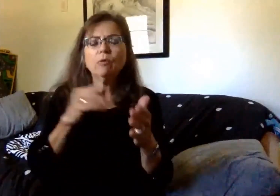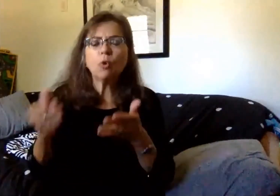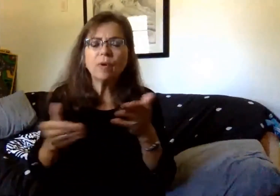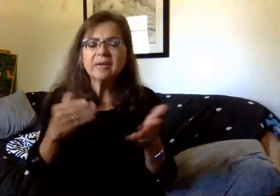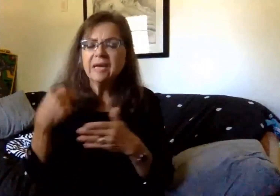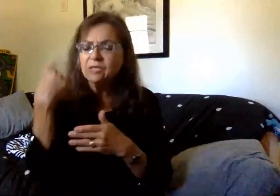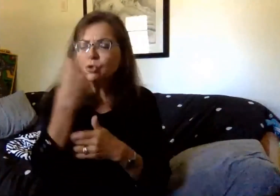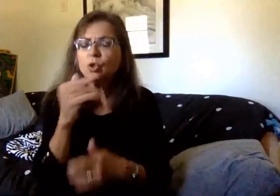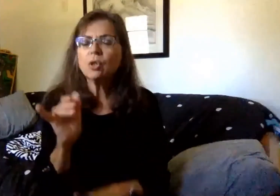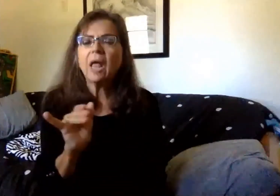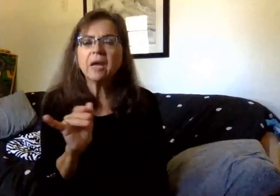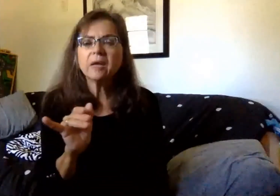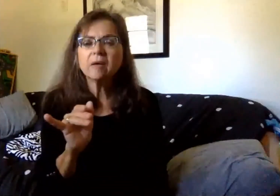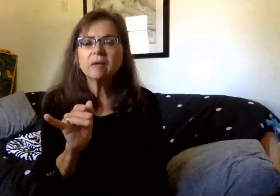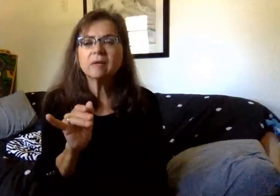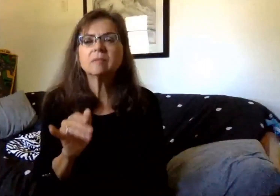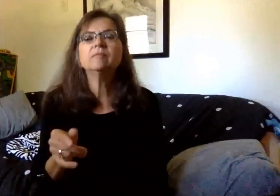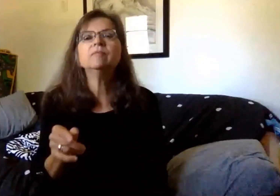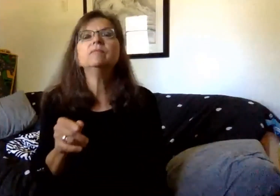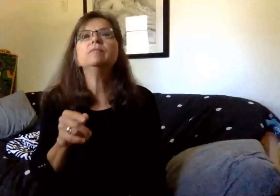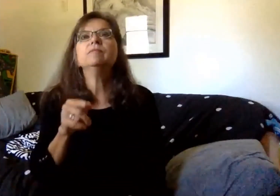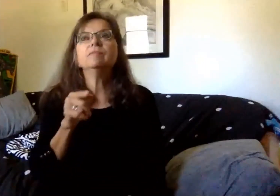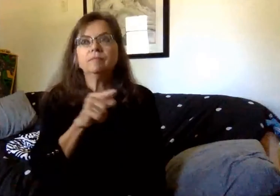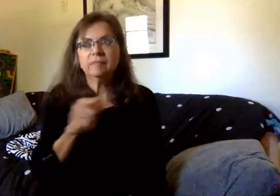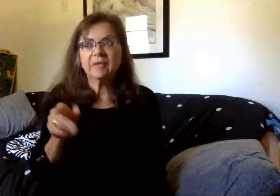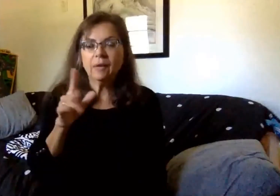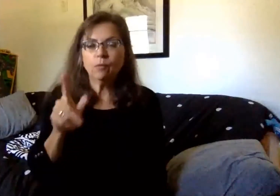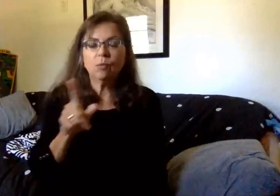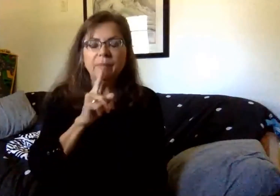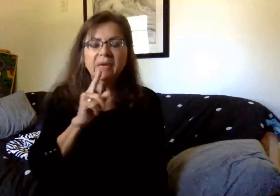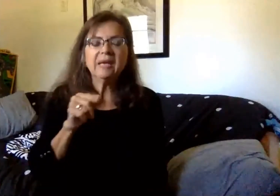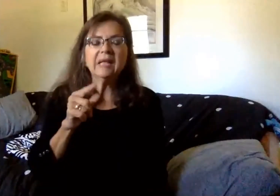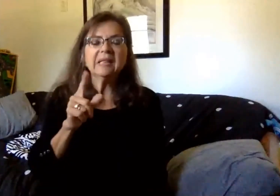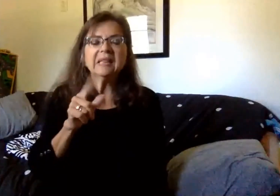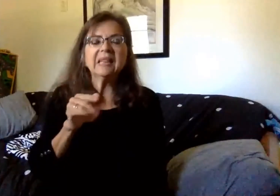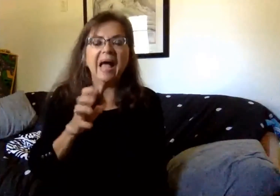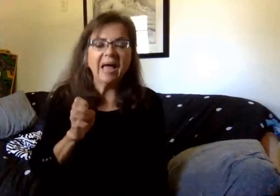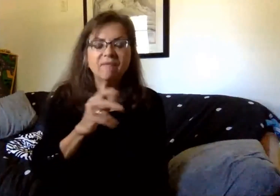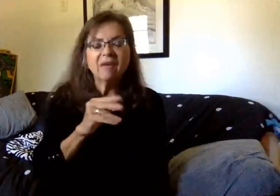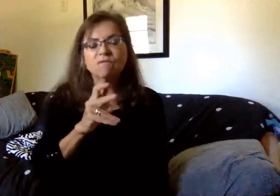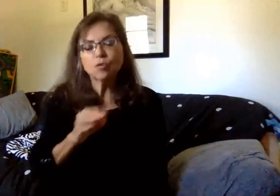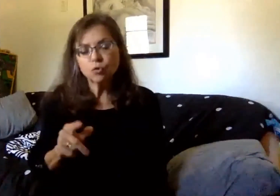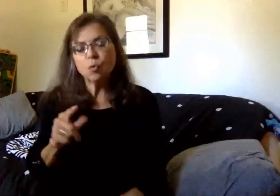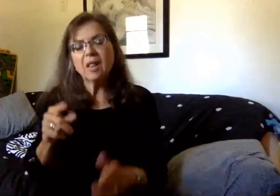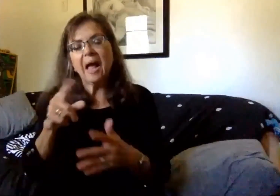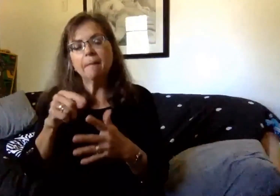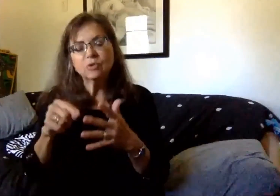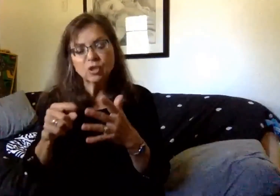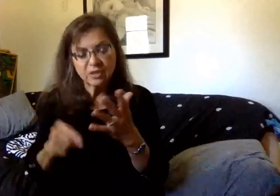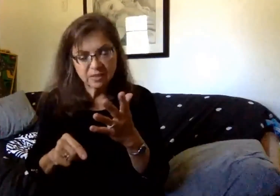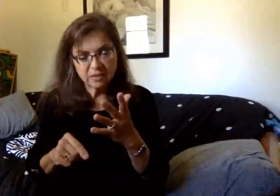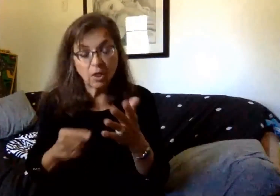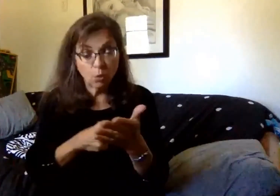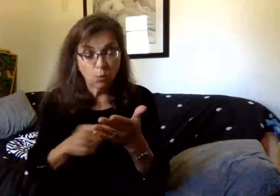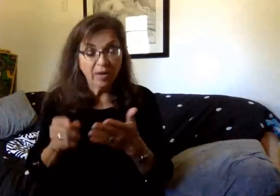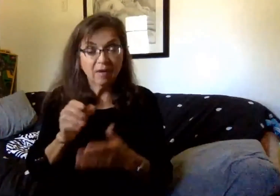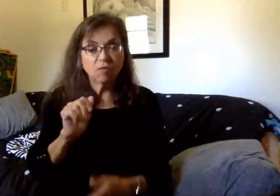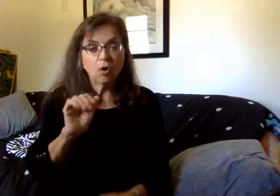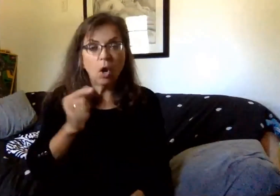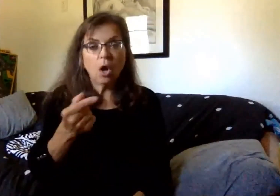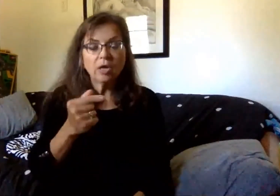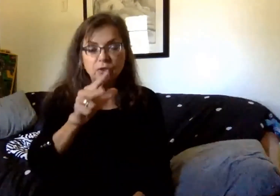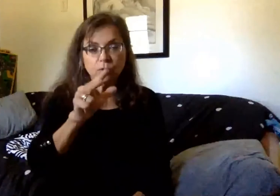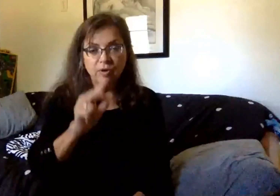like. There will be a combination of both live and virtual options. So the week of August 31st,